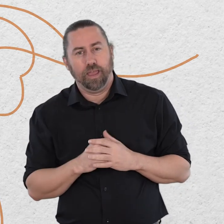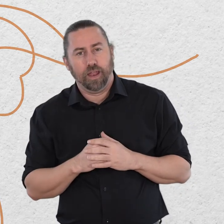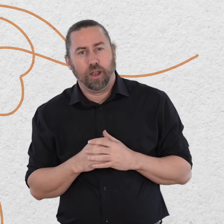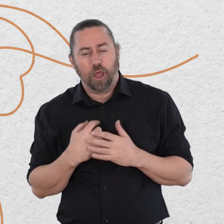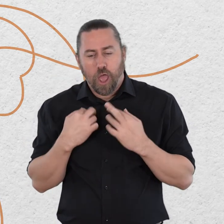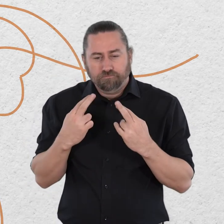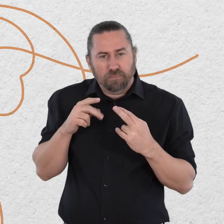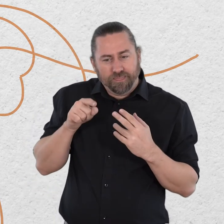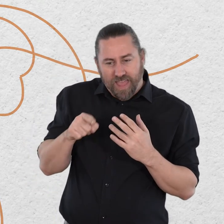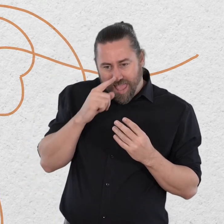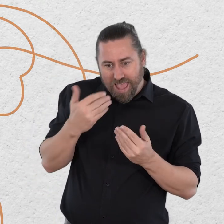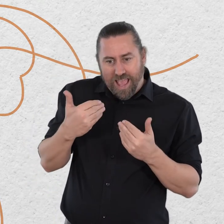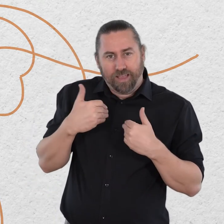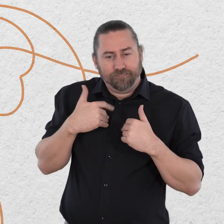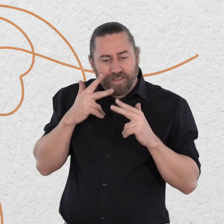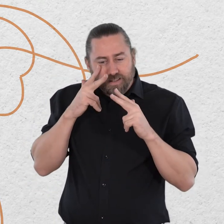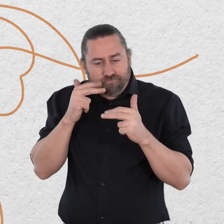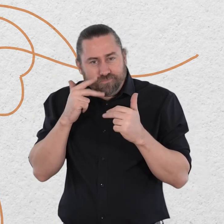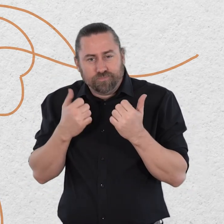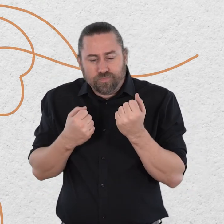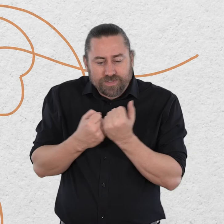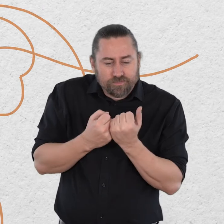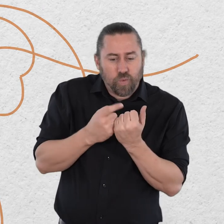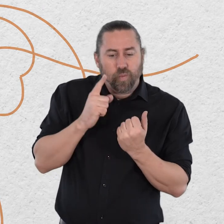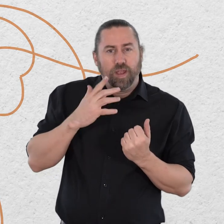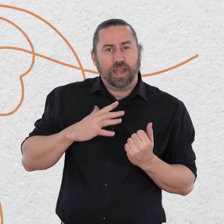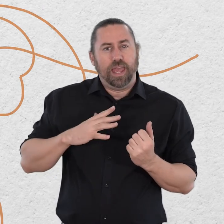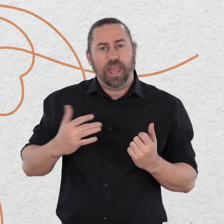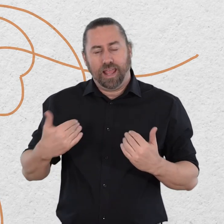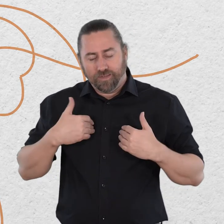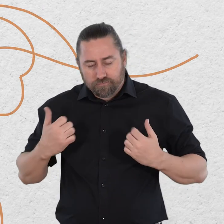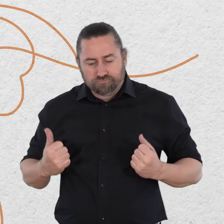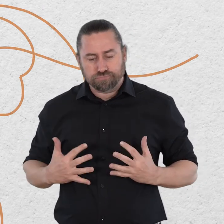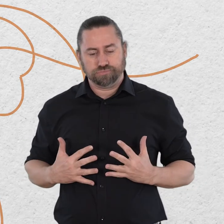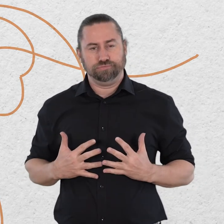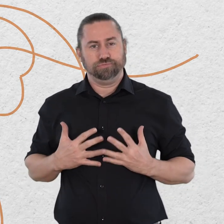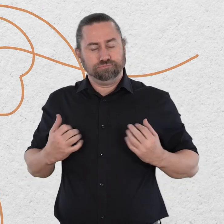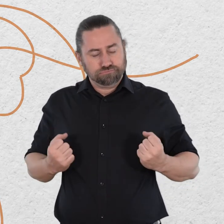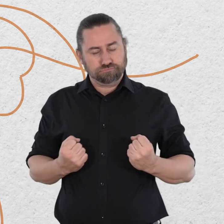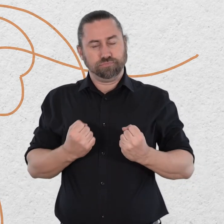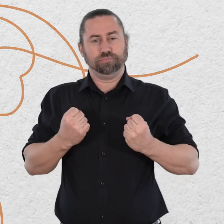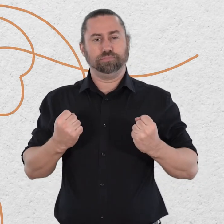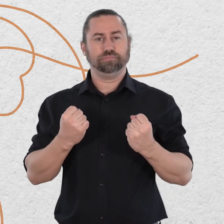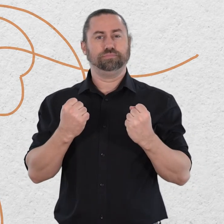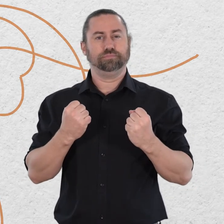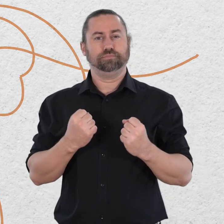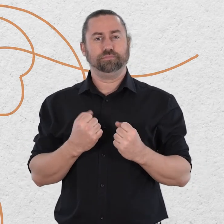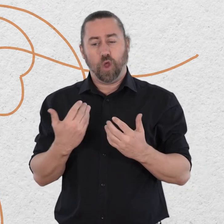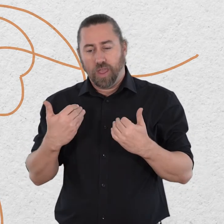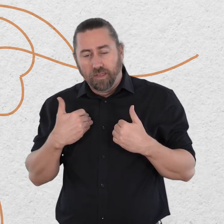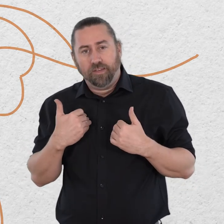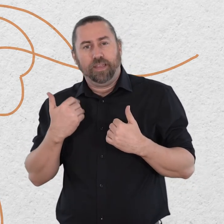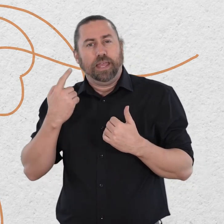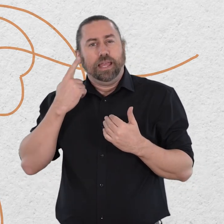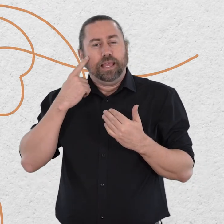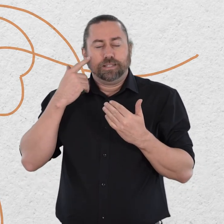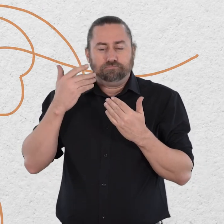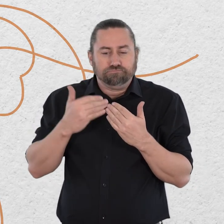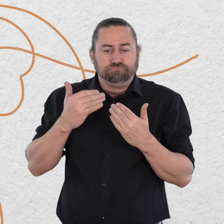that you need may you have ease may i be a good